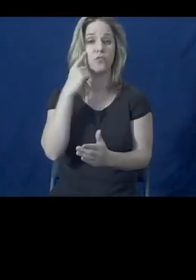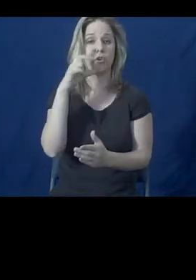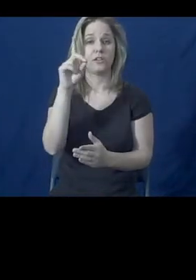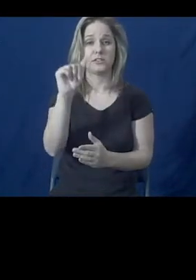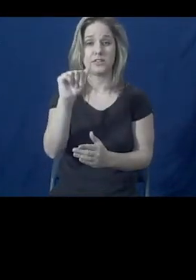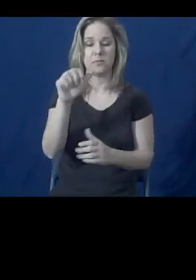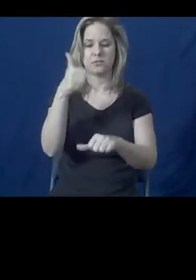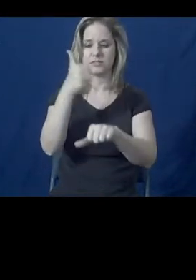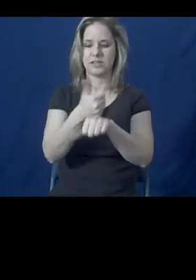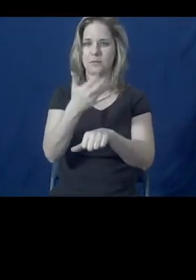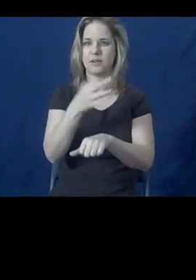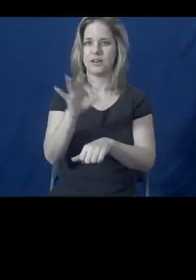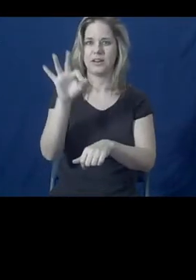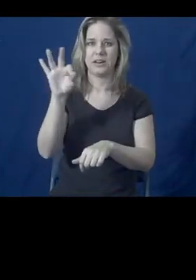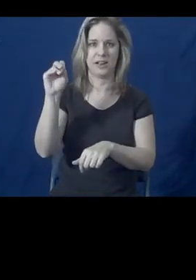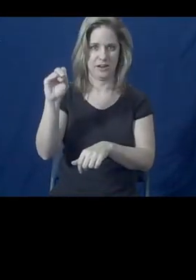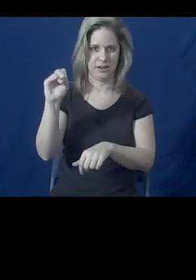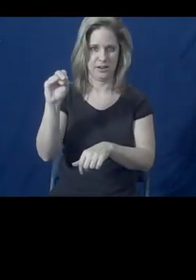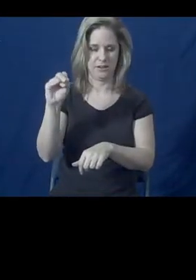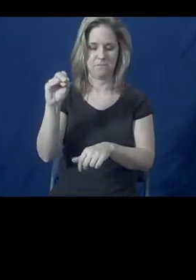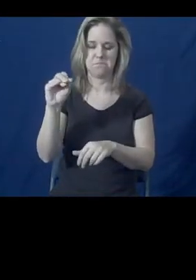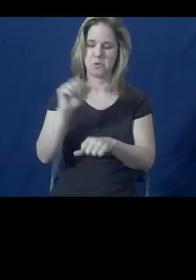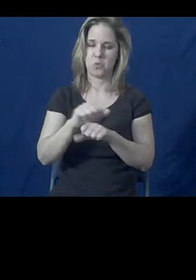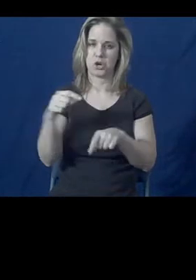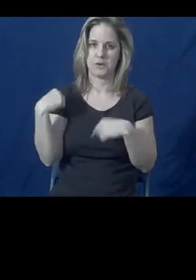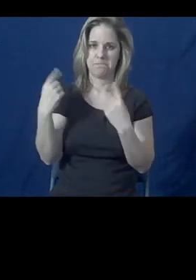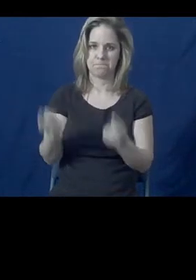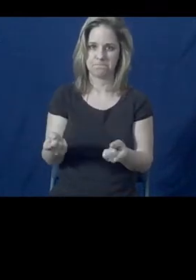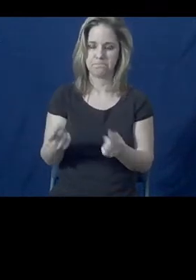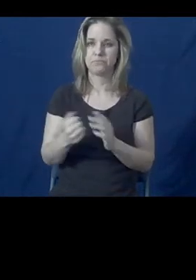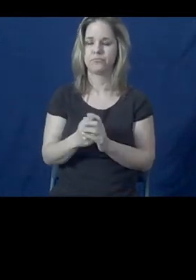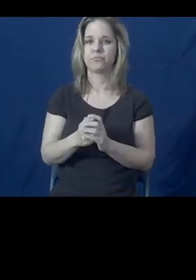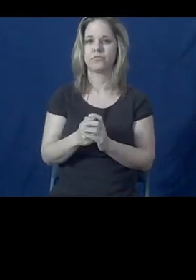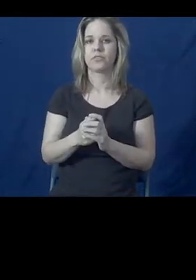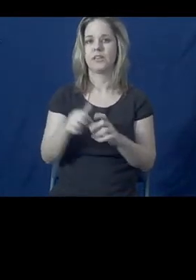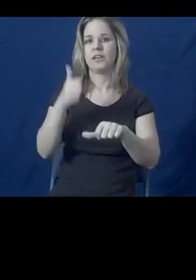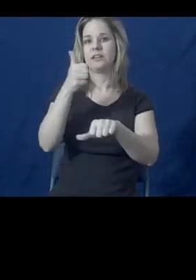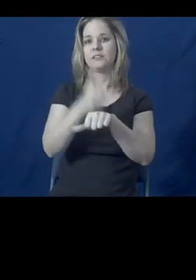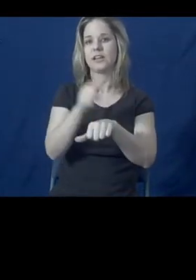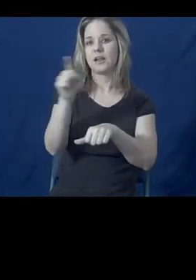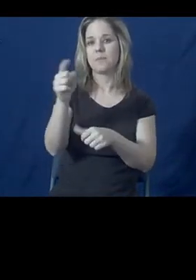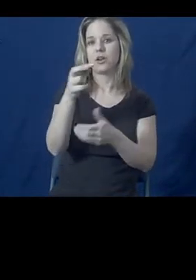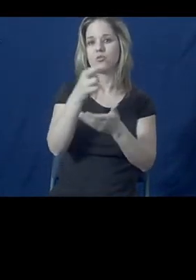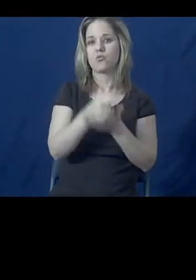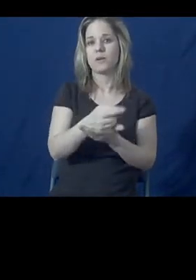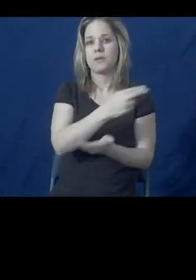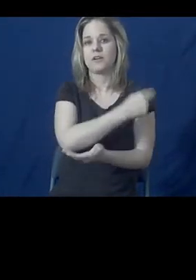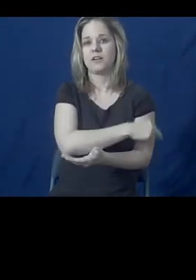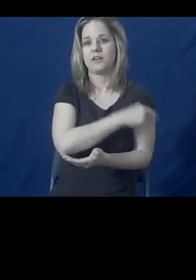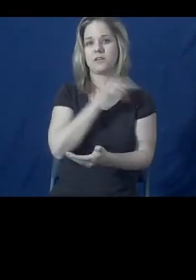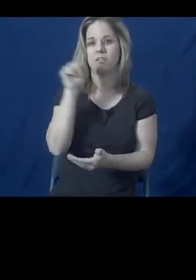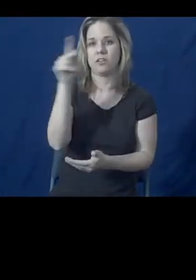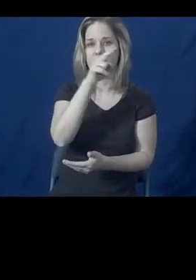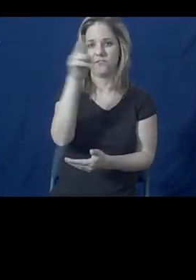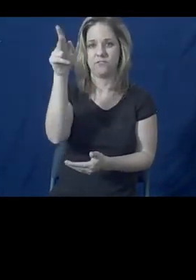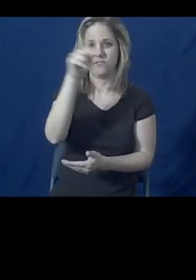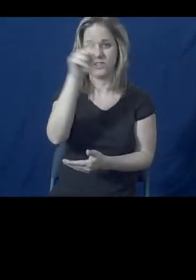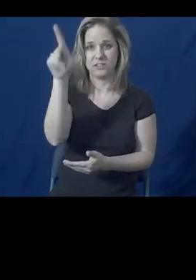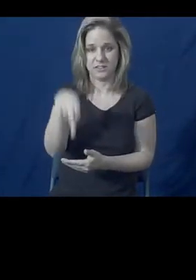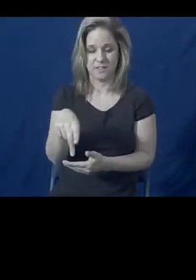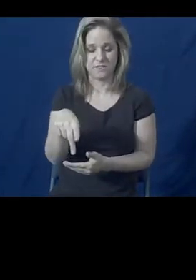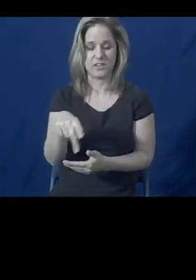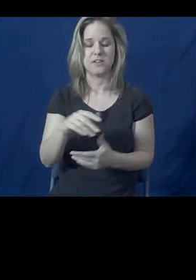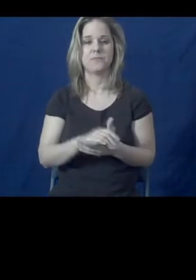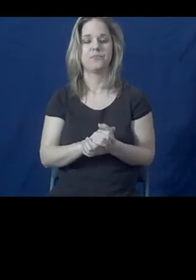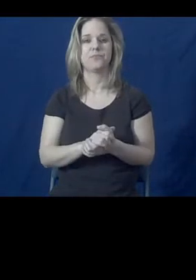has been around since about 1990. We are located at a rehabilitation hospital in Philadelphia, Pennsylvania,